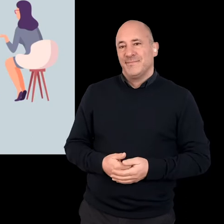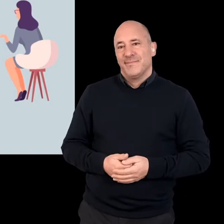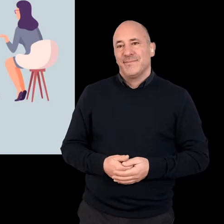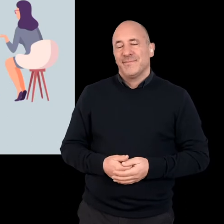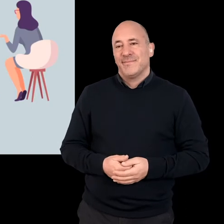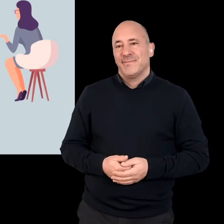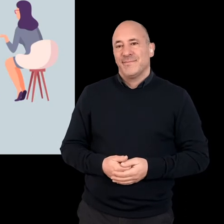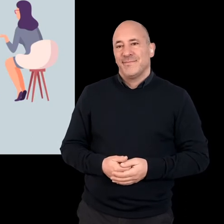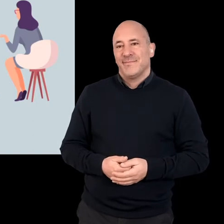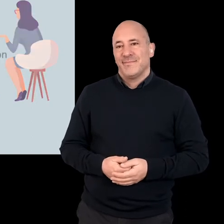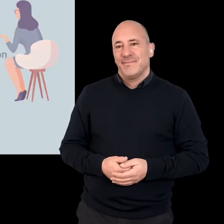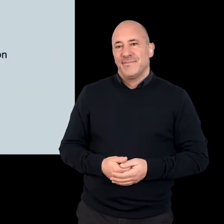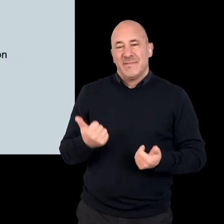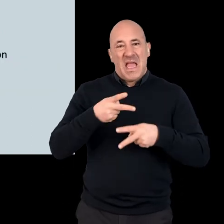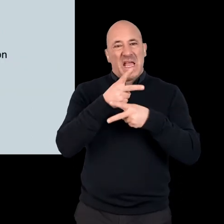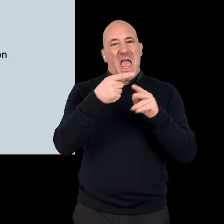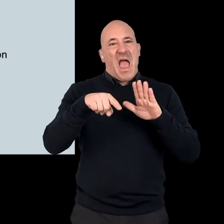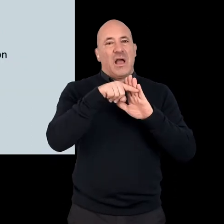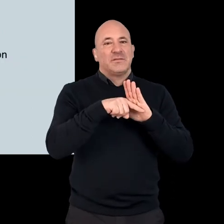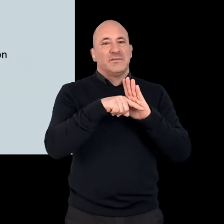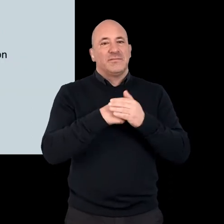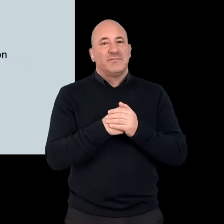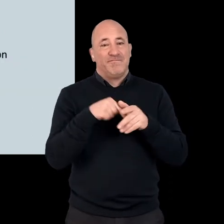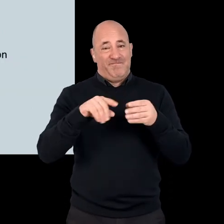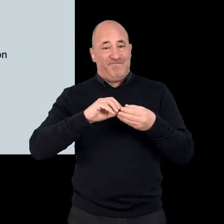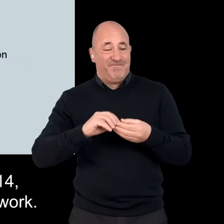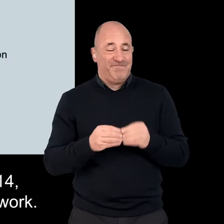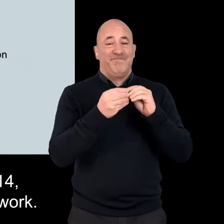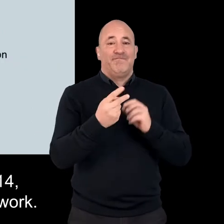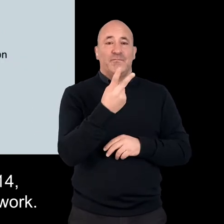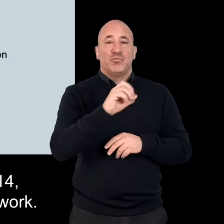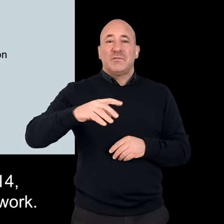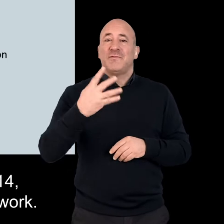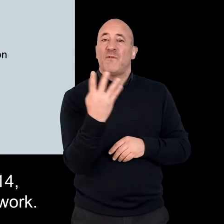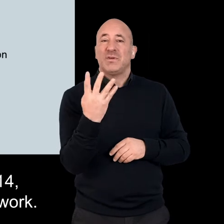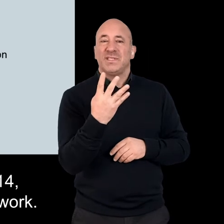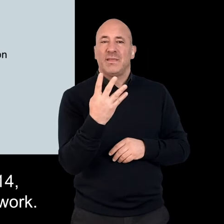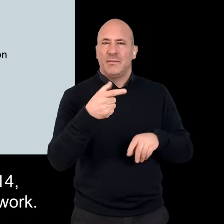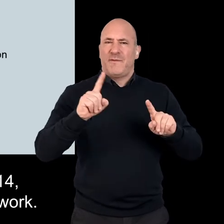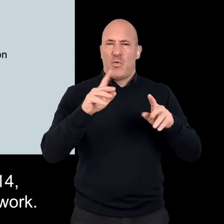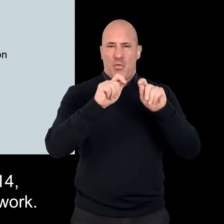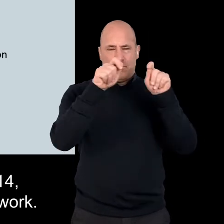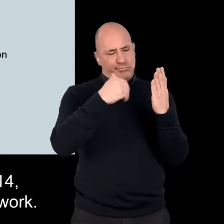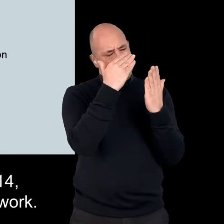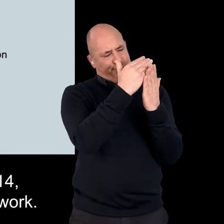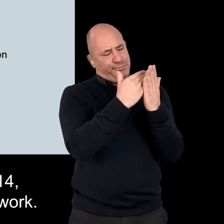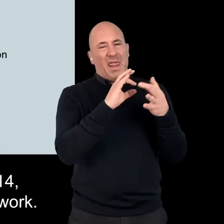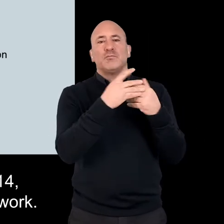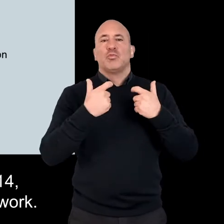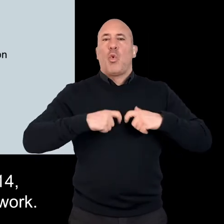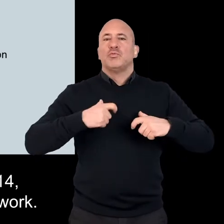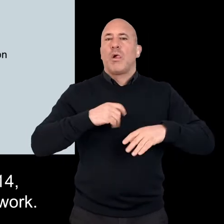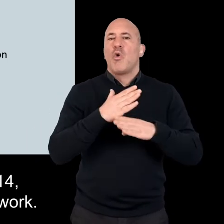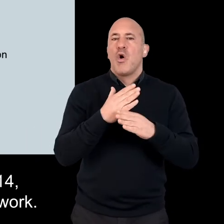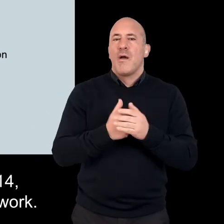slide please. The Care Act. The Care Act, produced in 2014, provides the mandate for